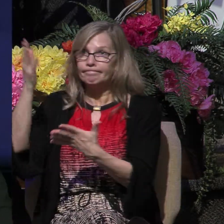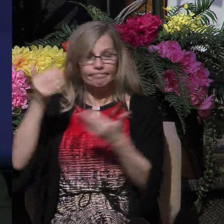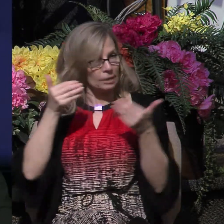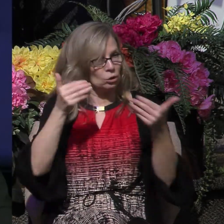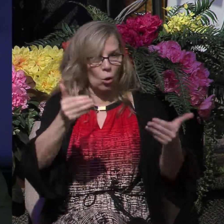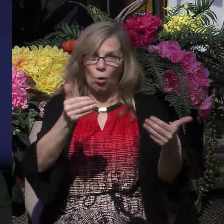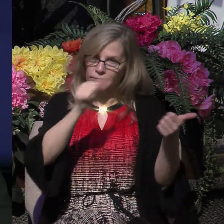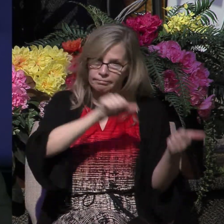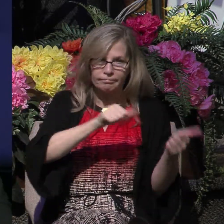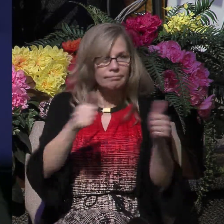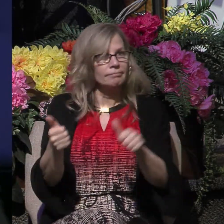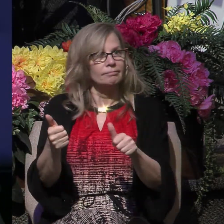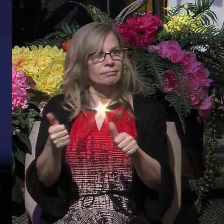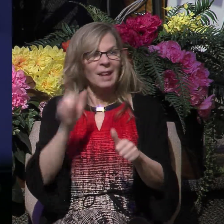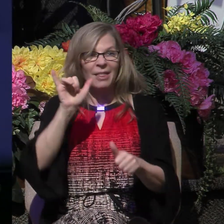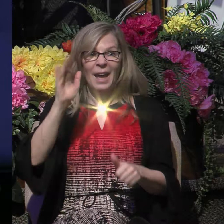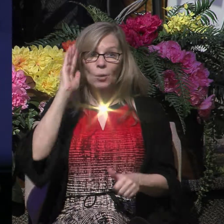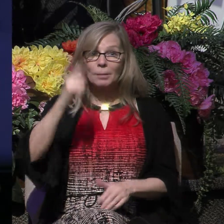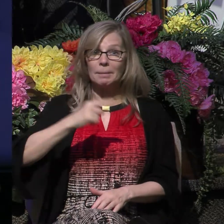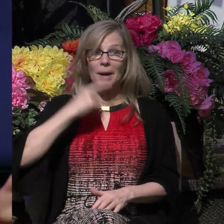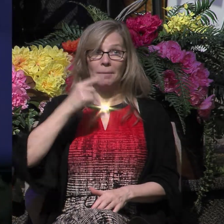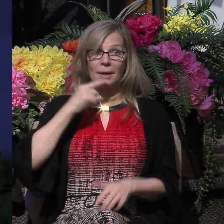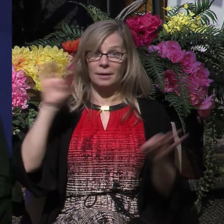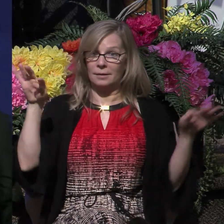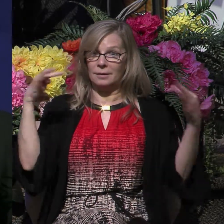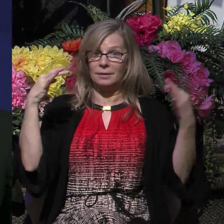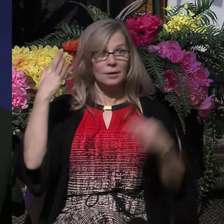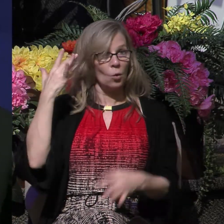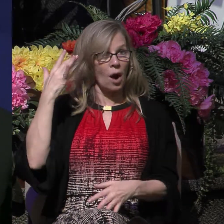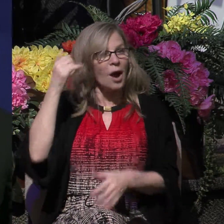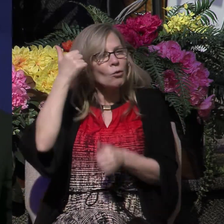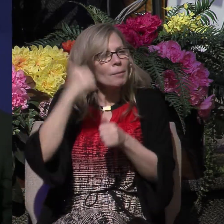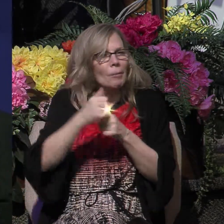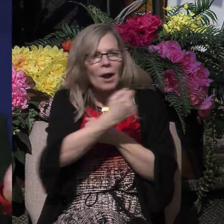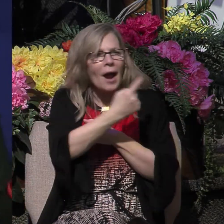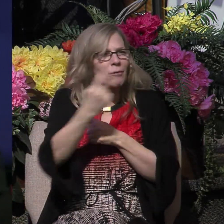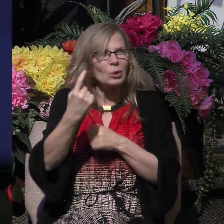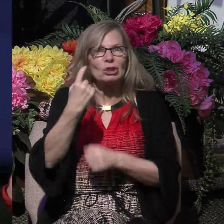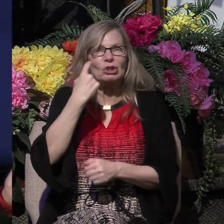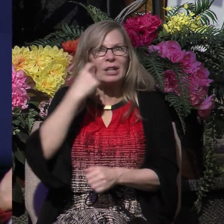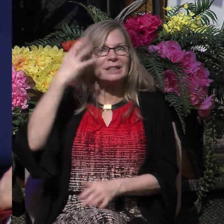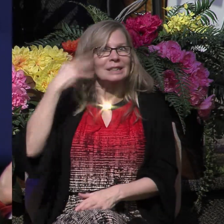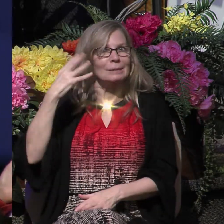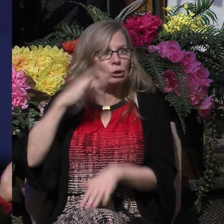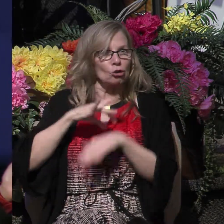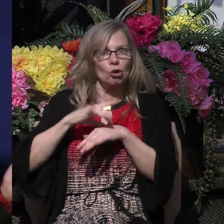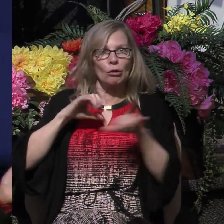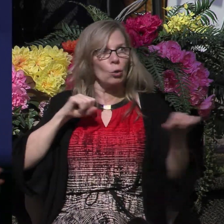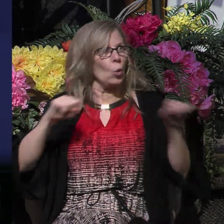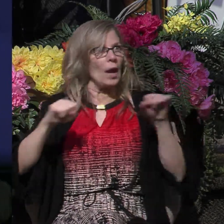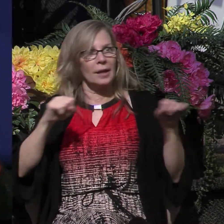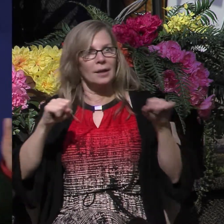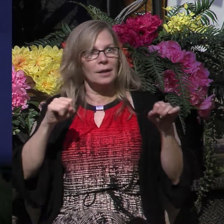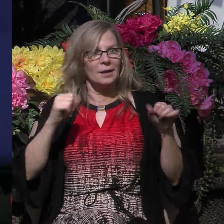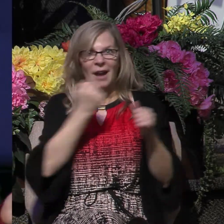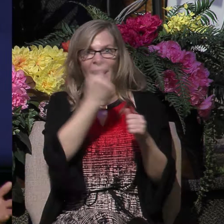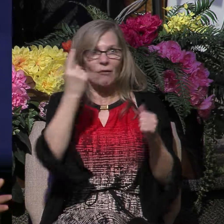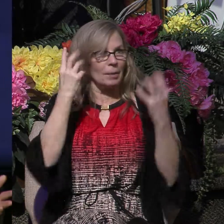This would have been very public. Why? Because I told you, everybody in the community has just experienced an earthquake. They're all outside of their homes,